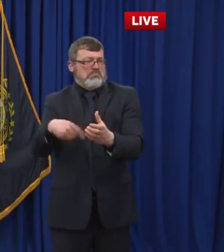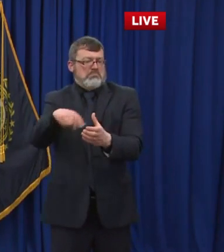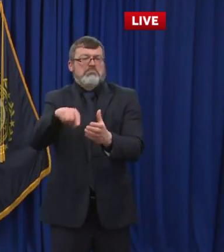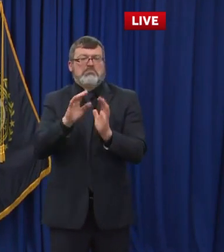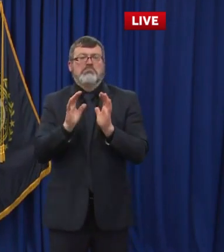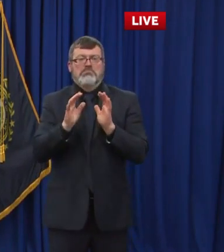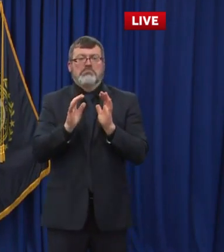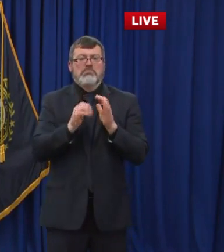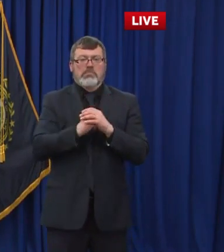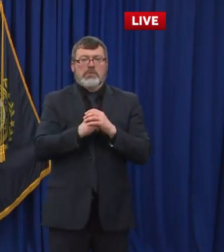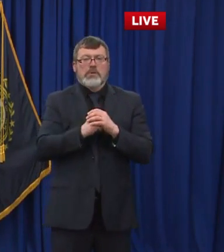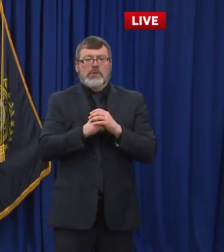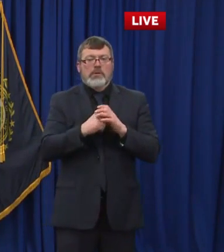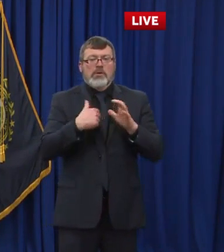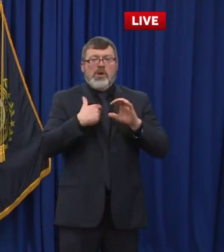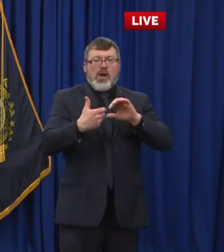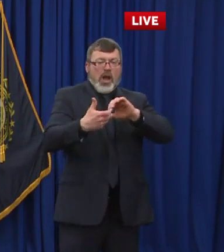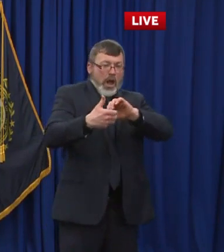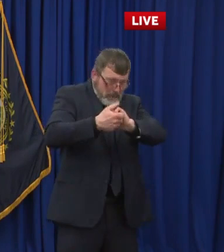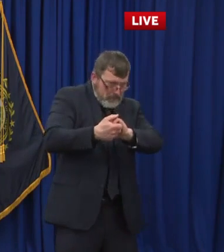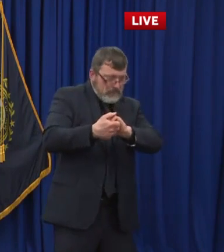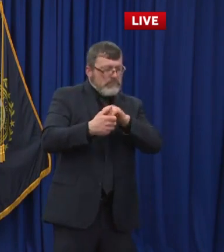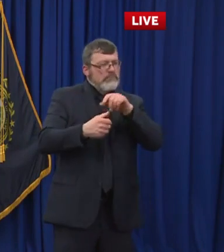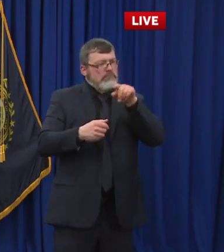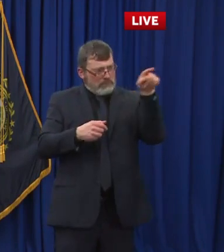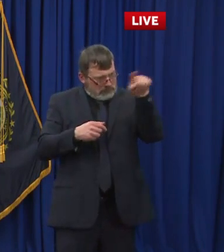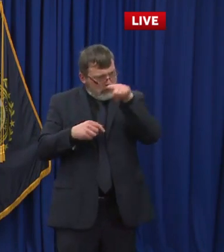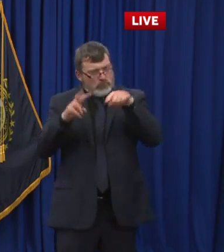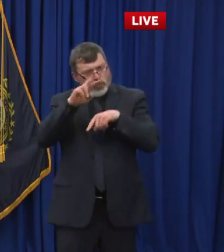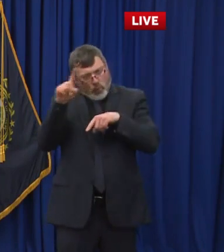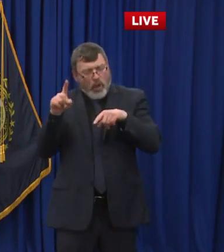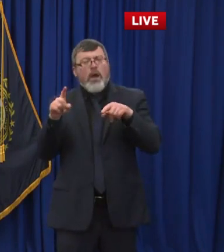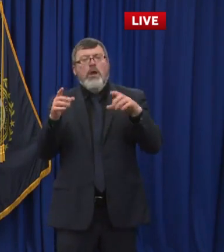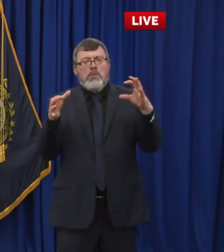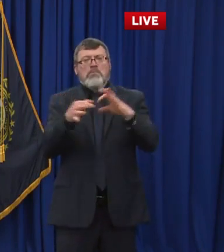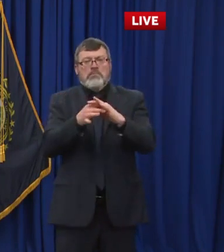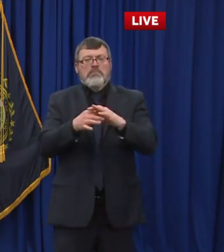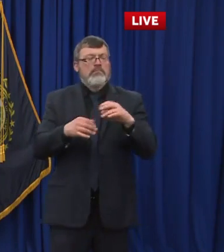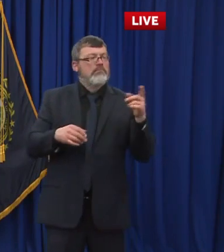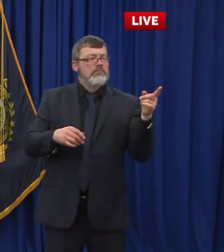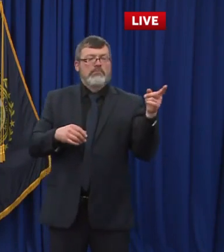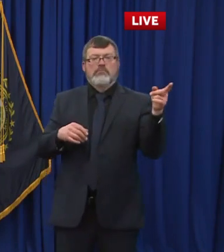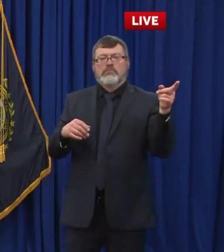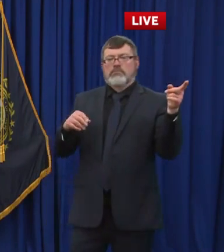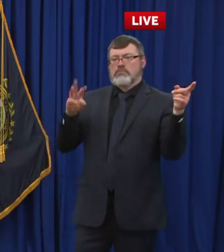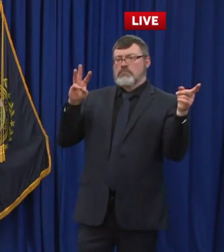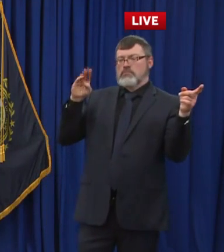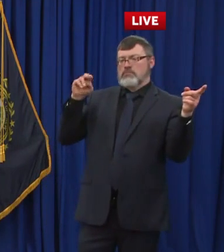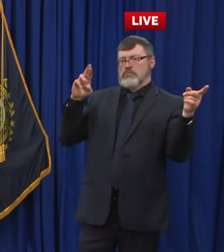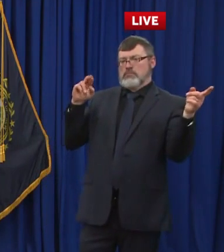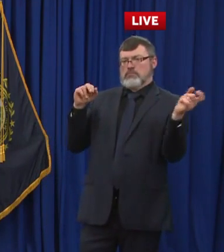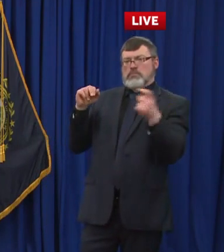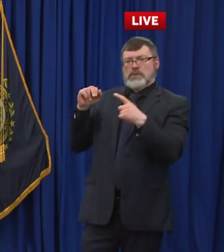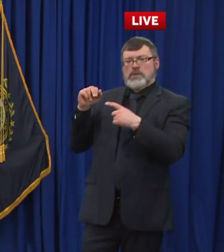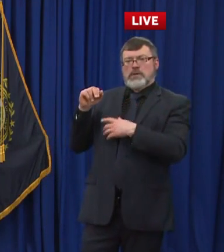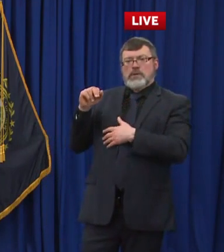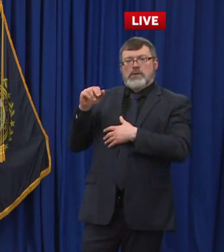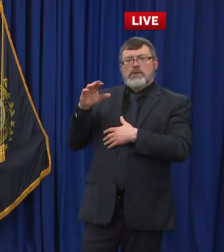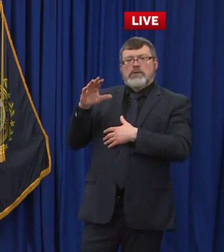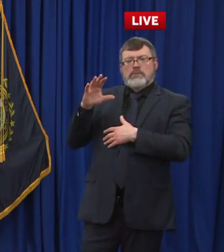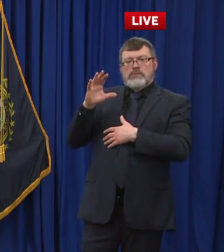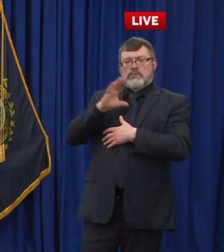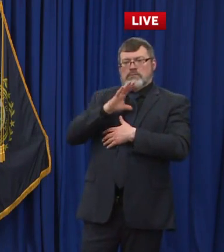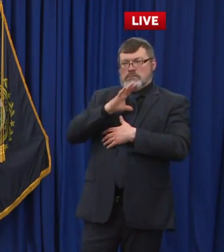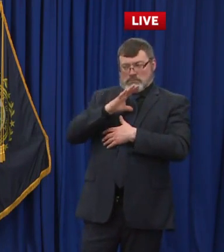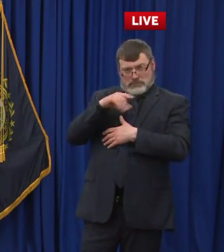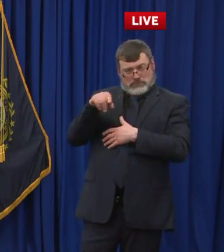with 211 to make sure the messaging is there and we can get folks registered as appropriate. If they've checked all those boxes, they know the phone number is correct, but they call 211 and they're told